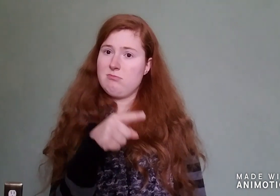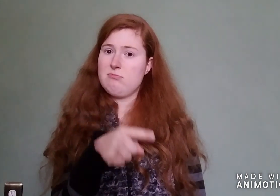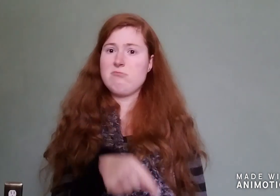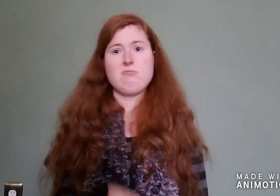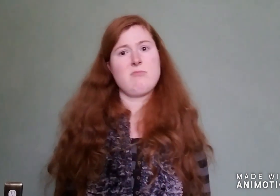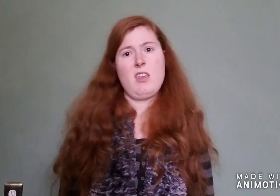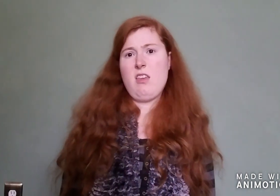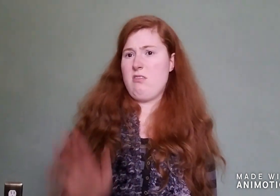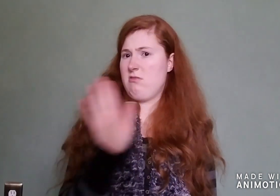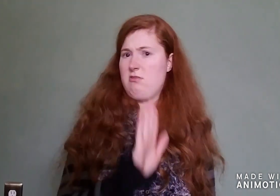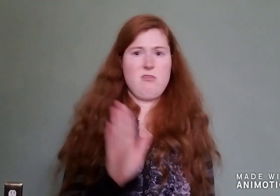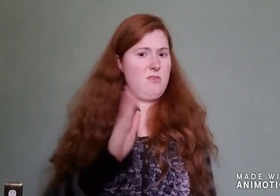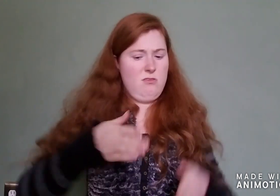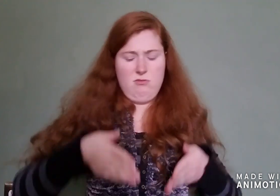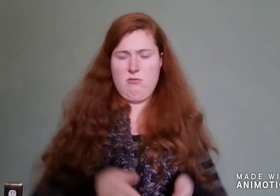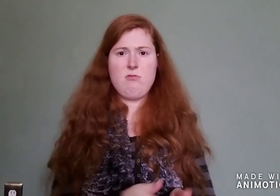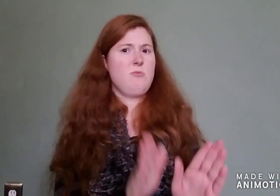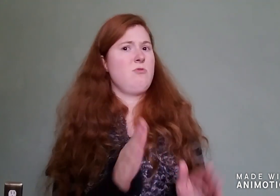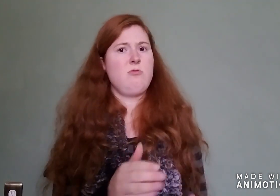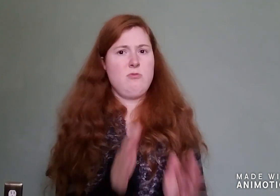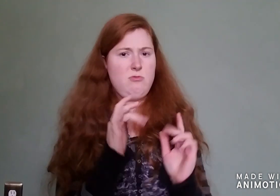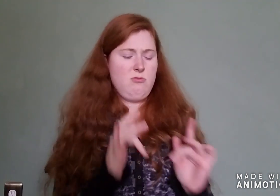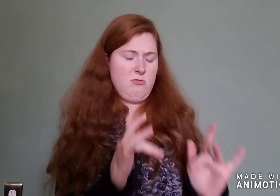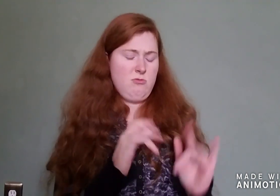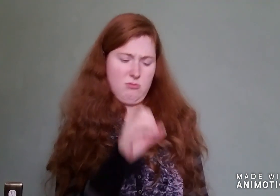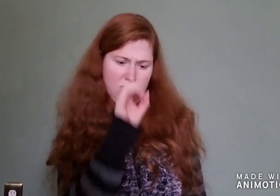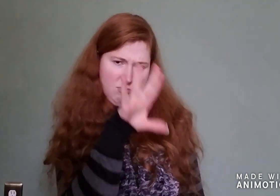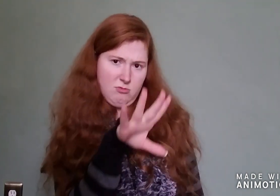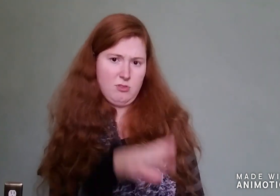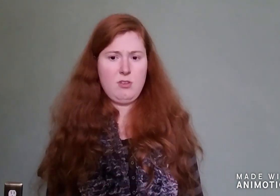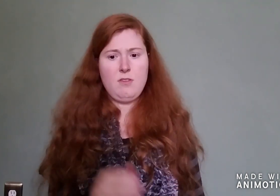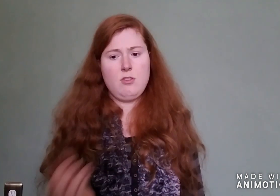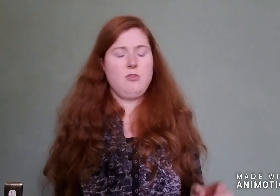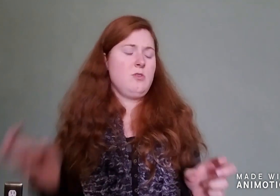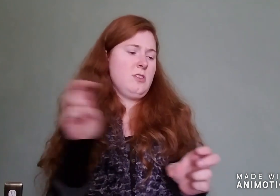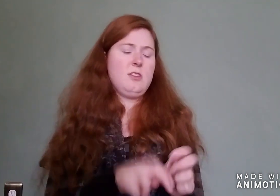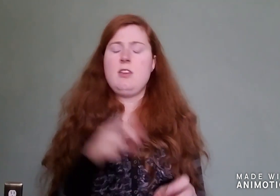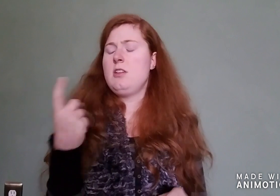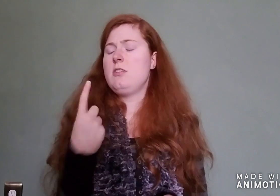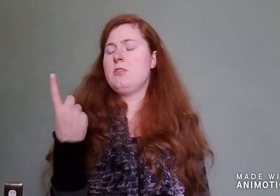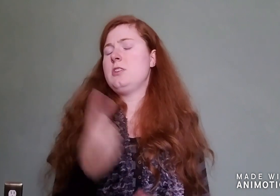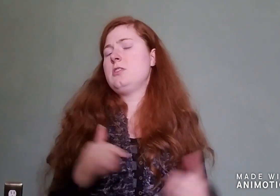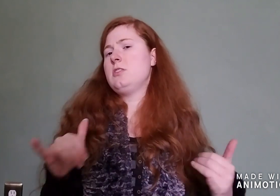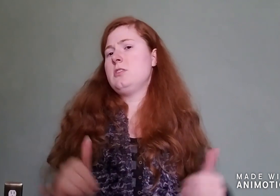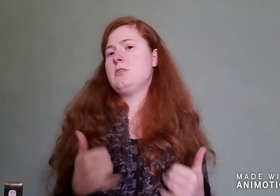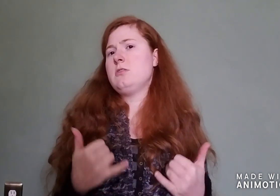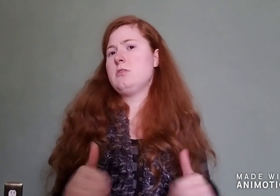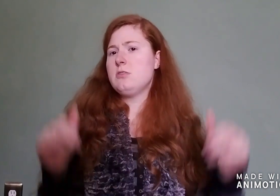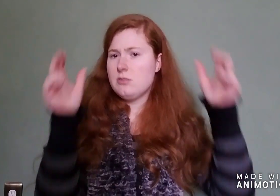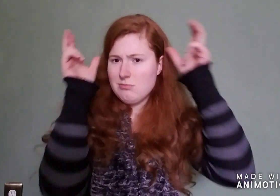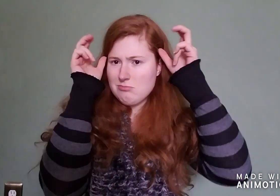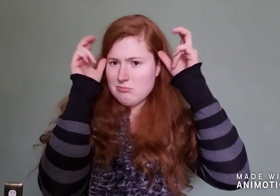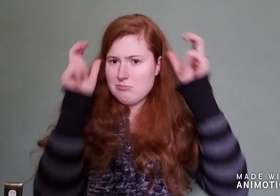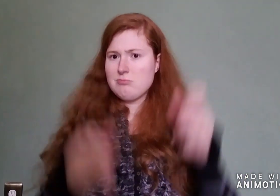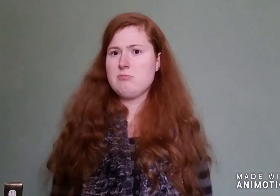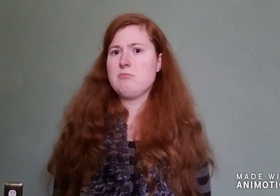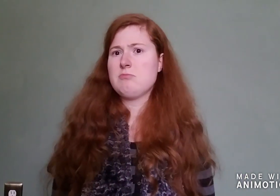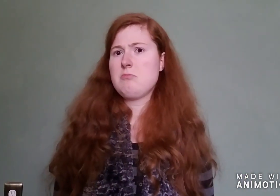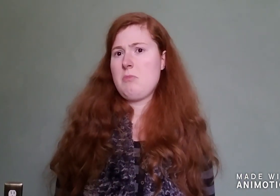they never let poor Rudolph join in any reindeer games. Then